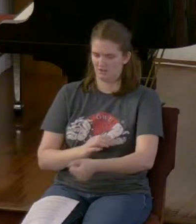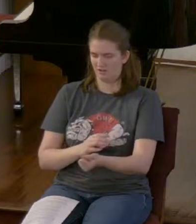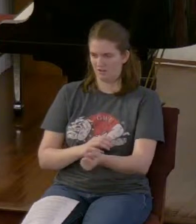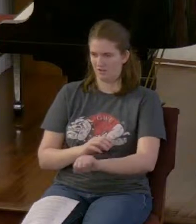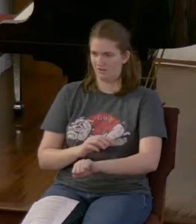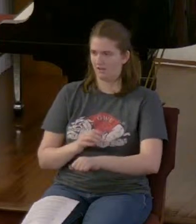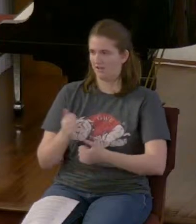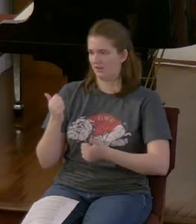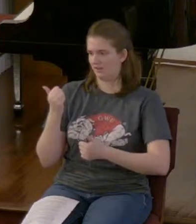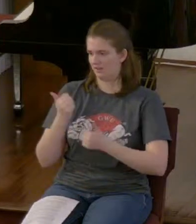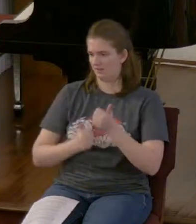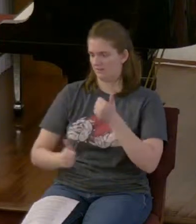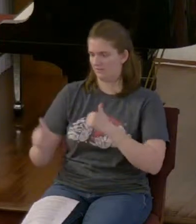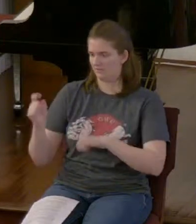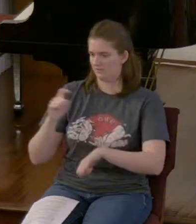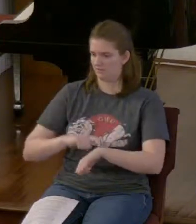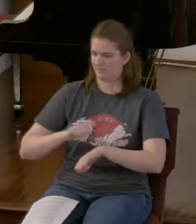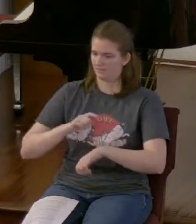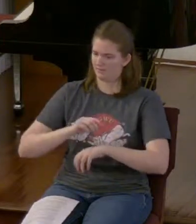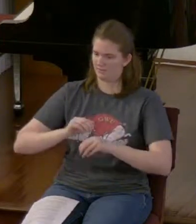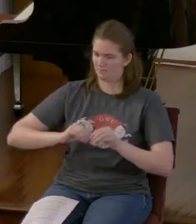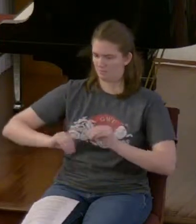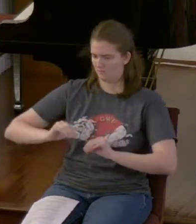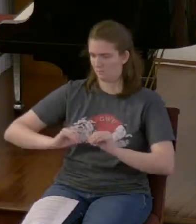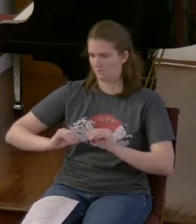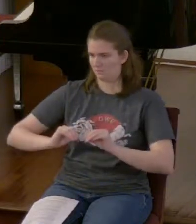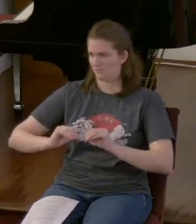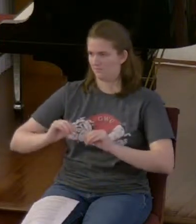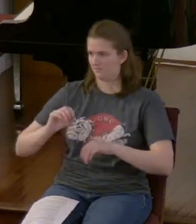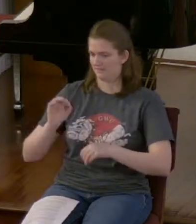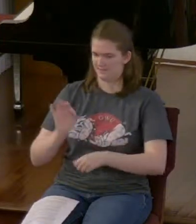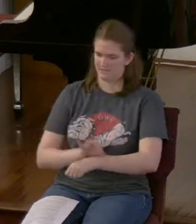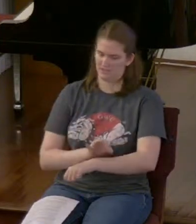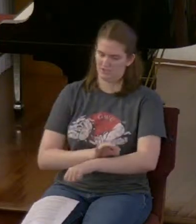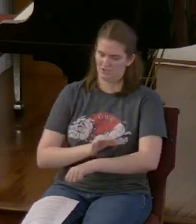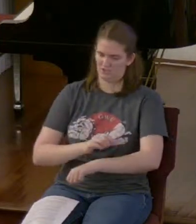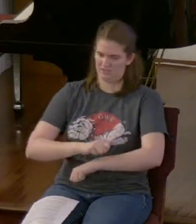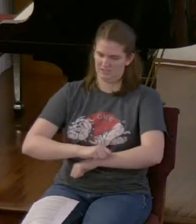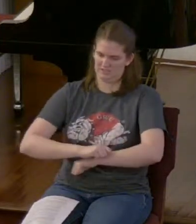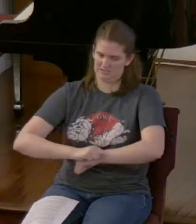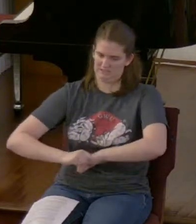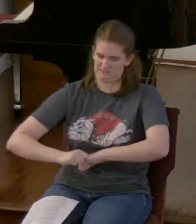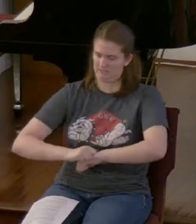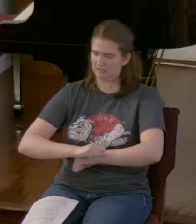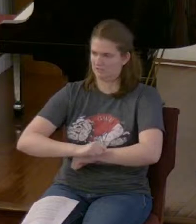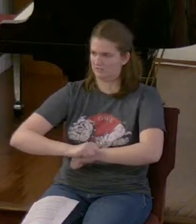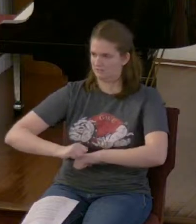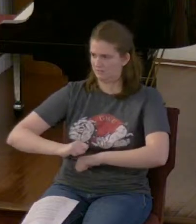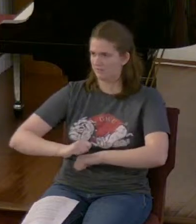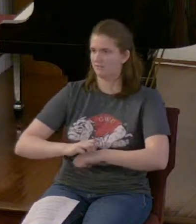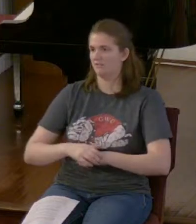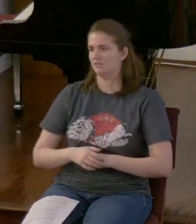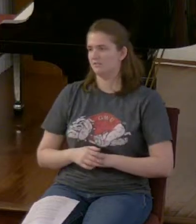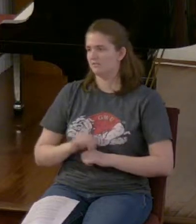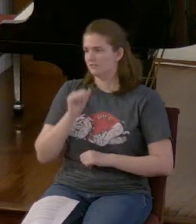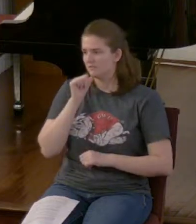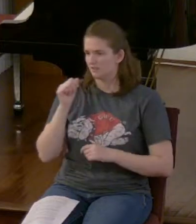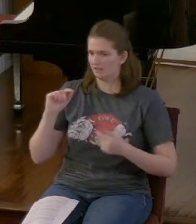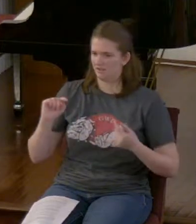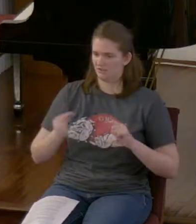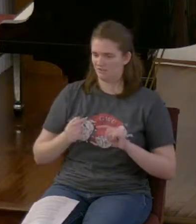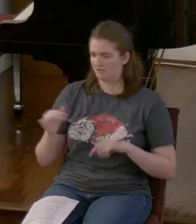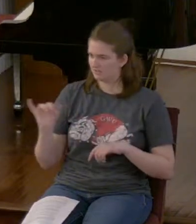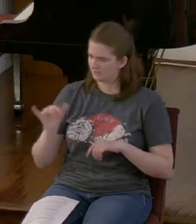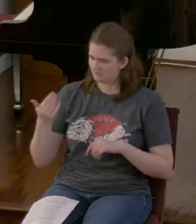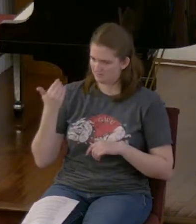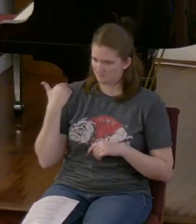time you move your fingers, it pulls those stitches. So I was telling Jim, it doesn't hurt like it did, but it's